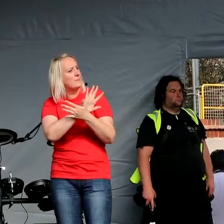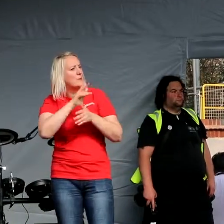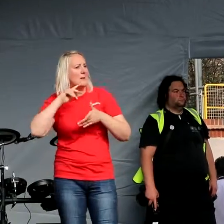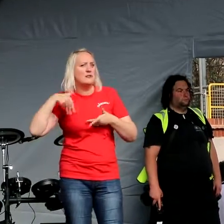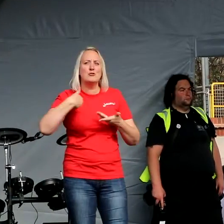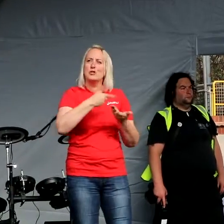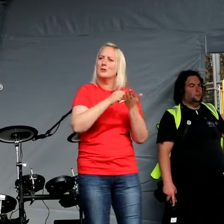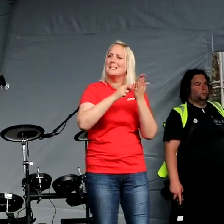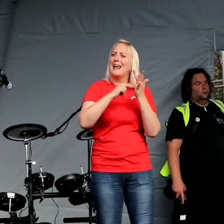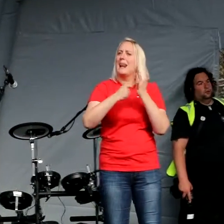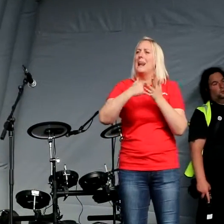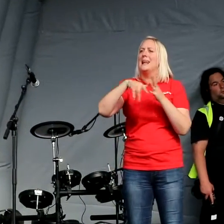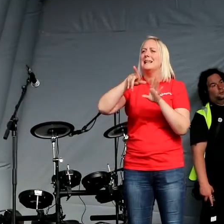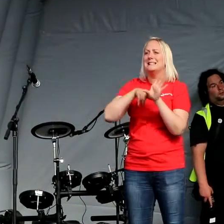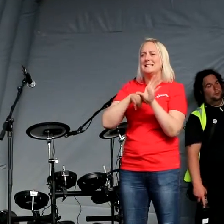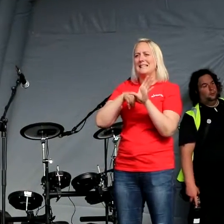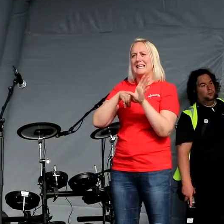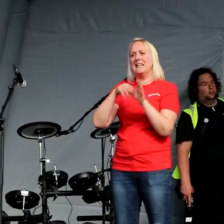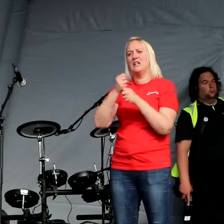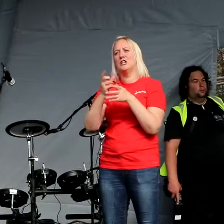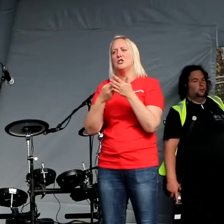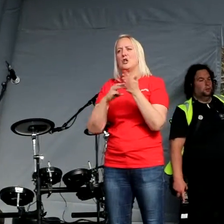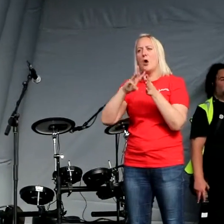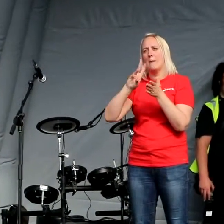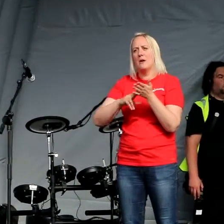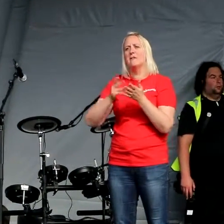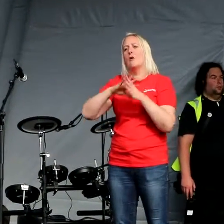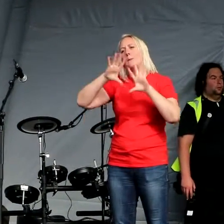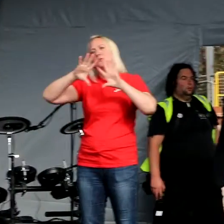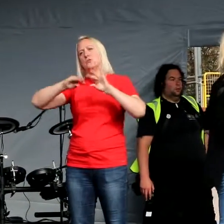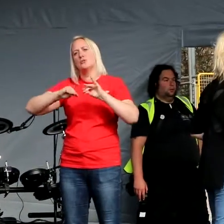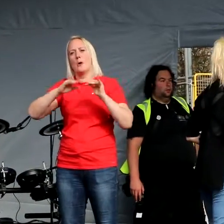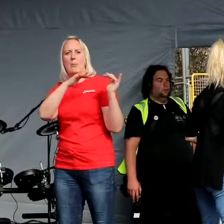Lindsay German from Stop the War Coalition to address you now.